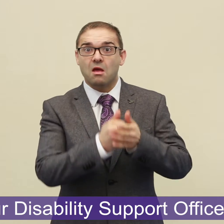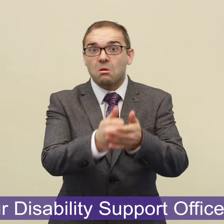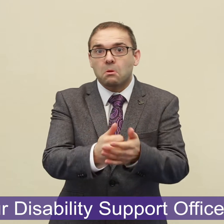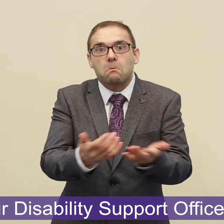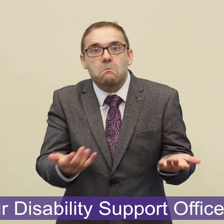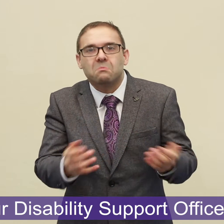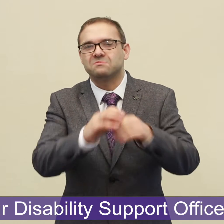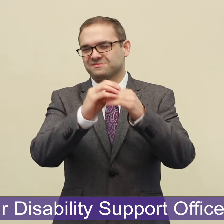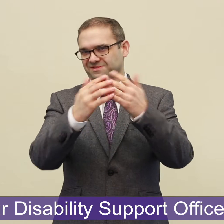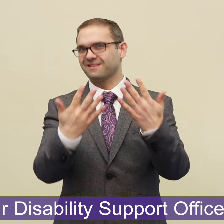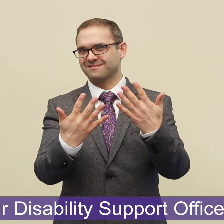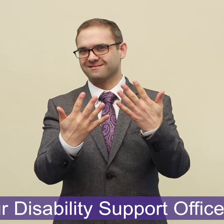Your disability support officer will